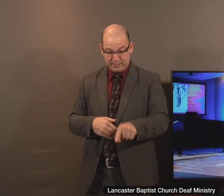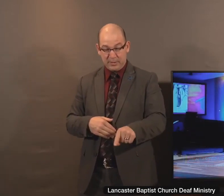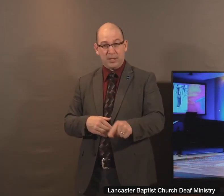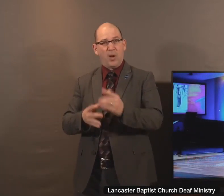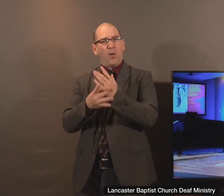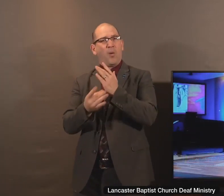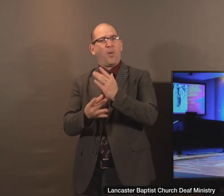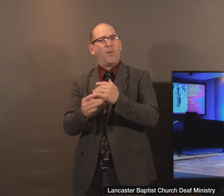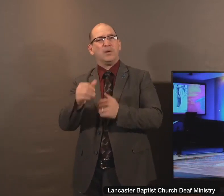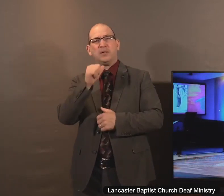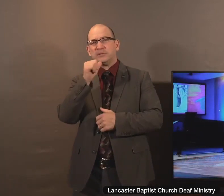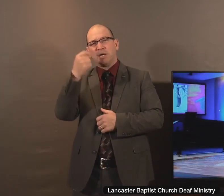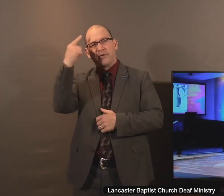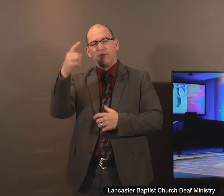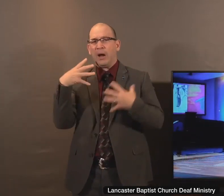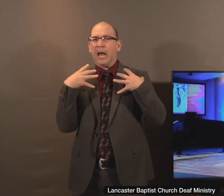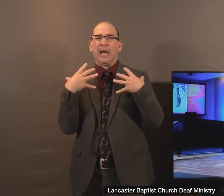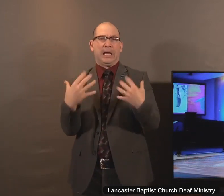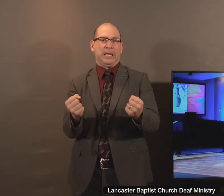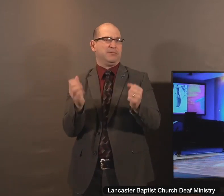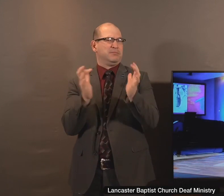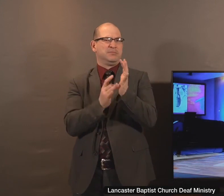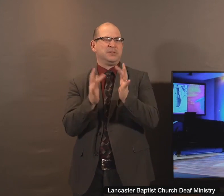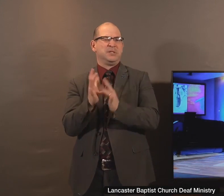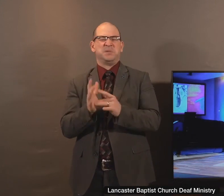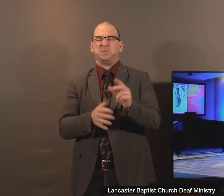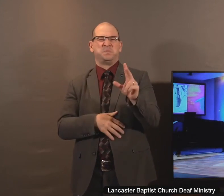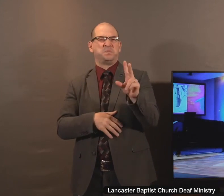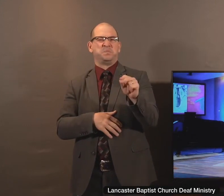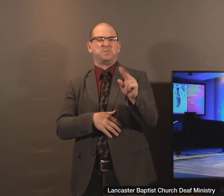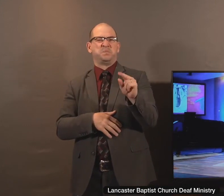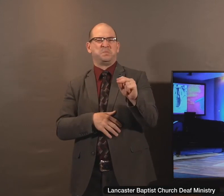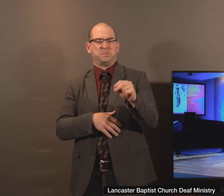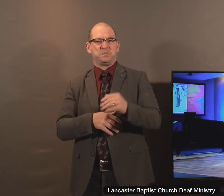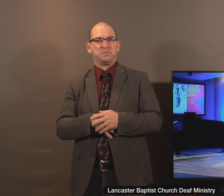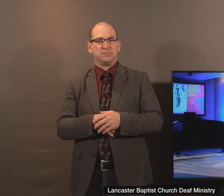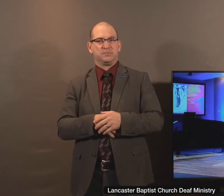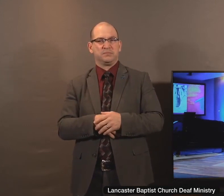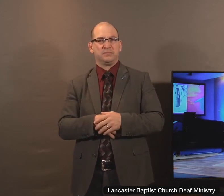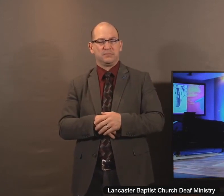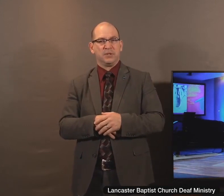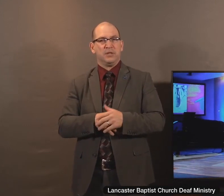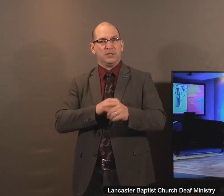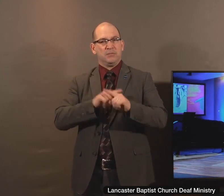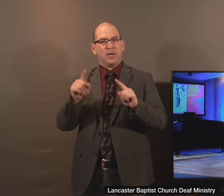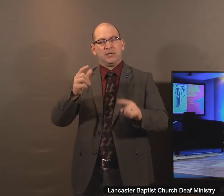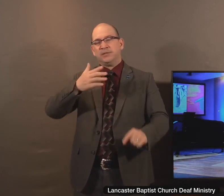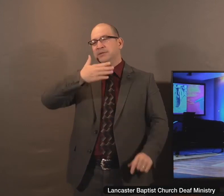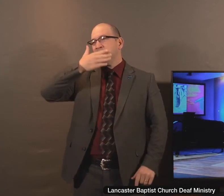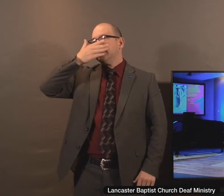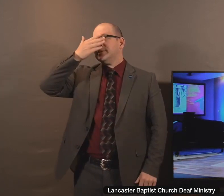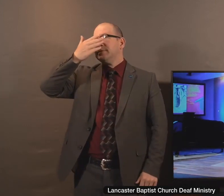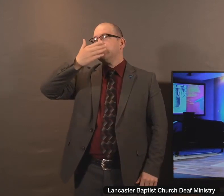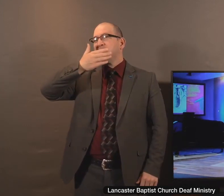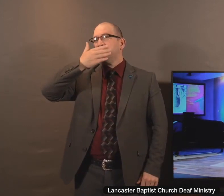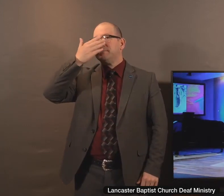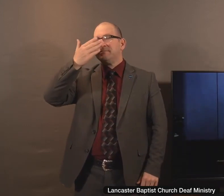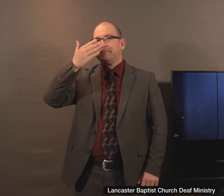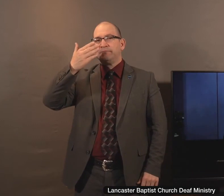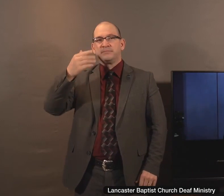necessarily for healing or for the aroma of the oil in particular. It was a sign of this